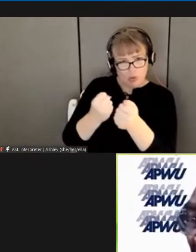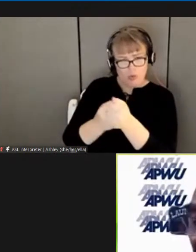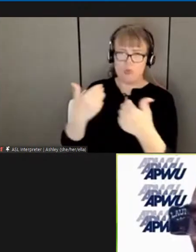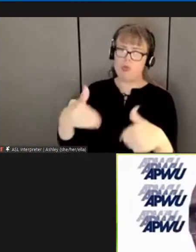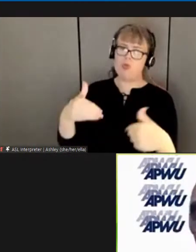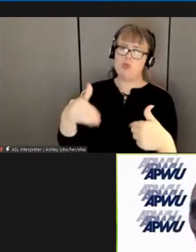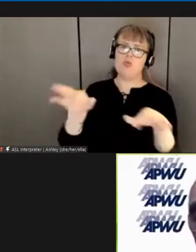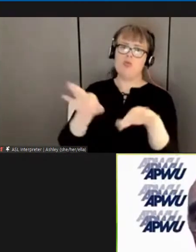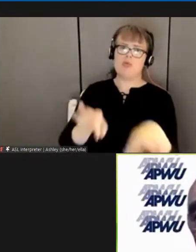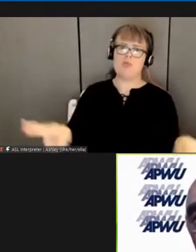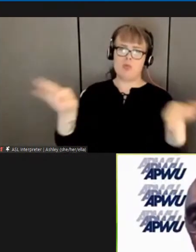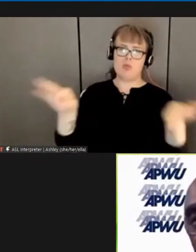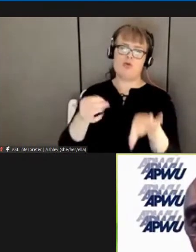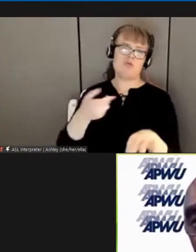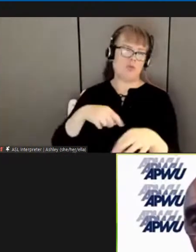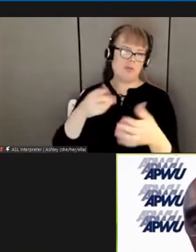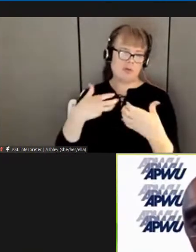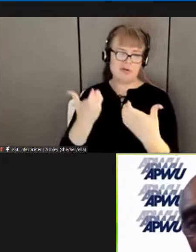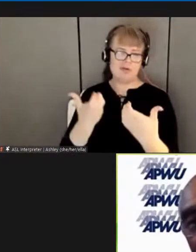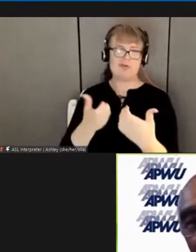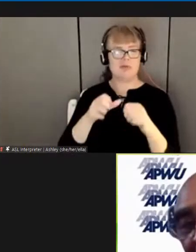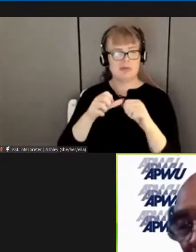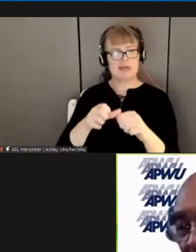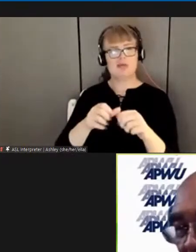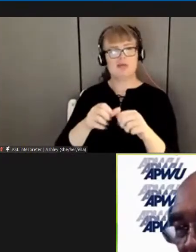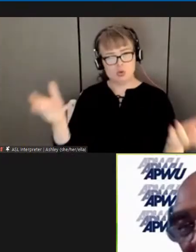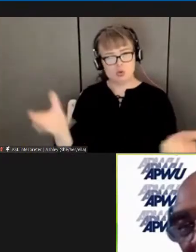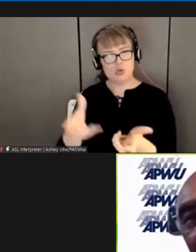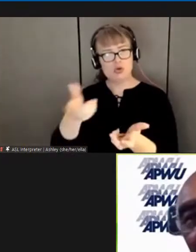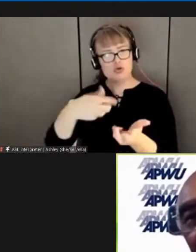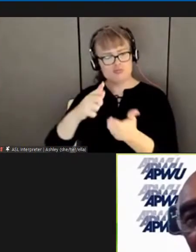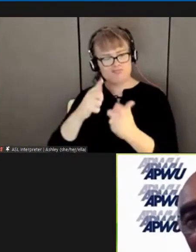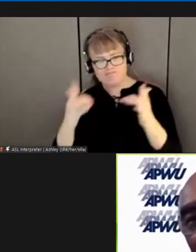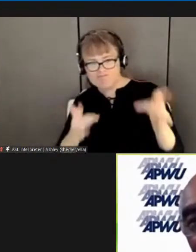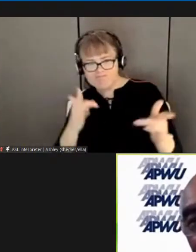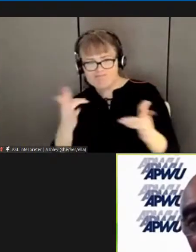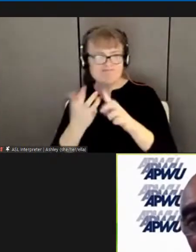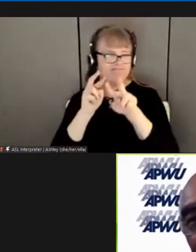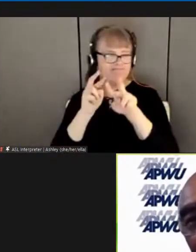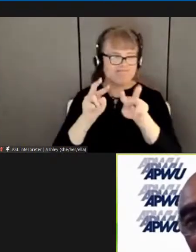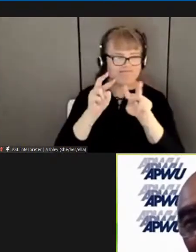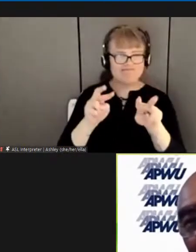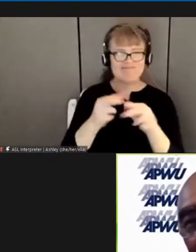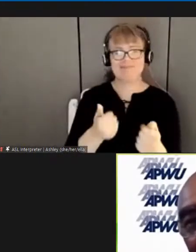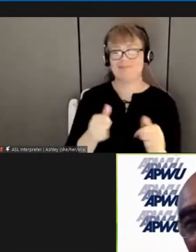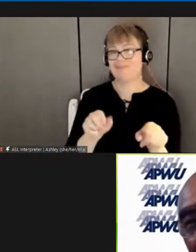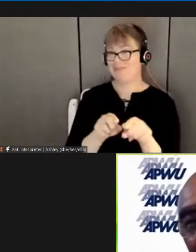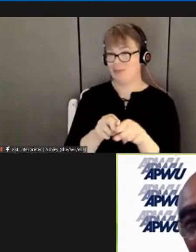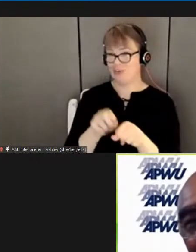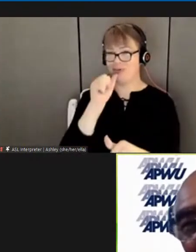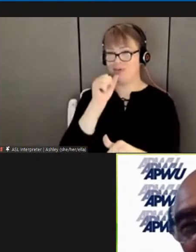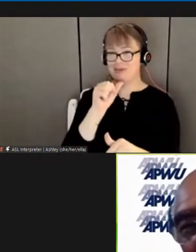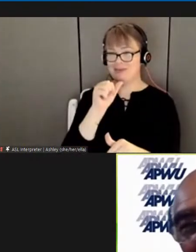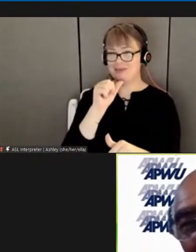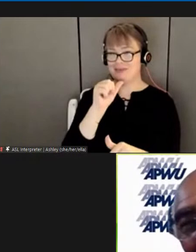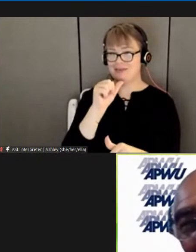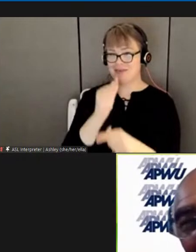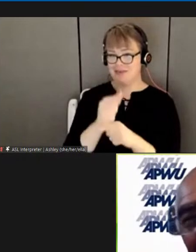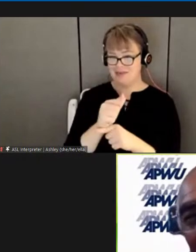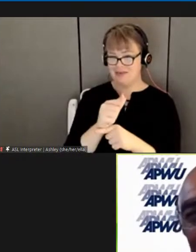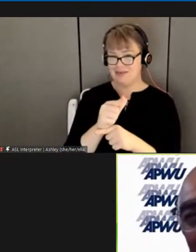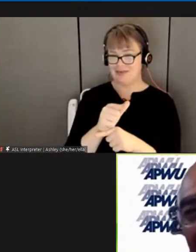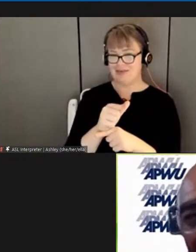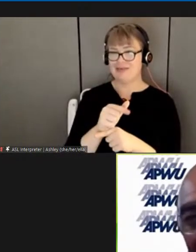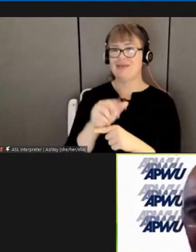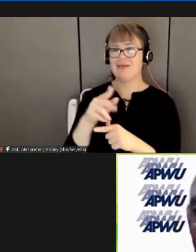motivated and i said like uh liz powell and uh liz powell obama said uh fired